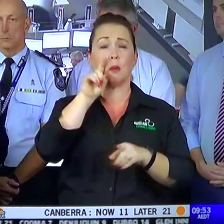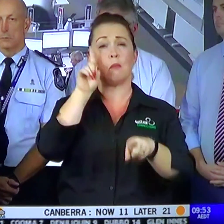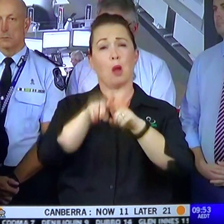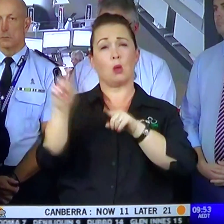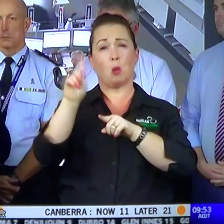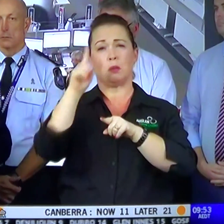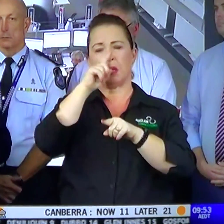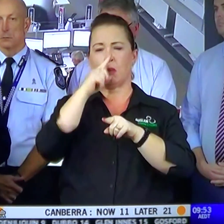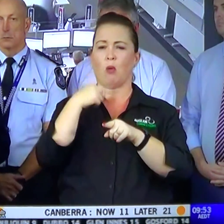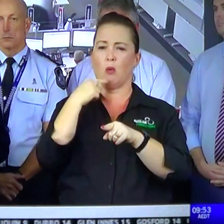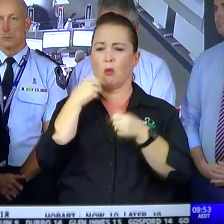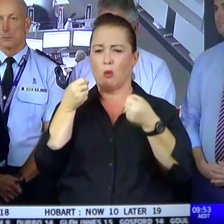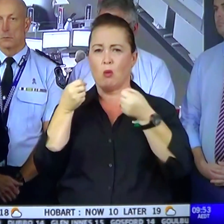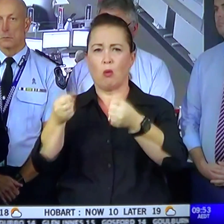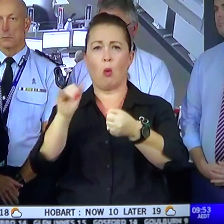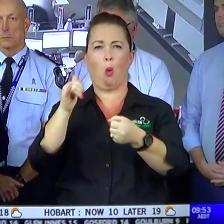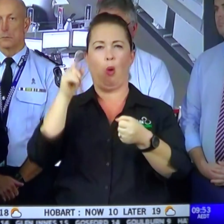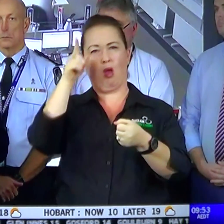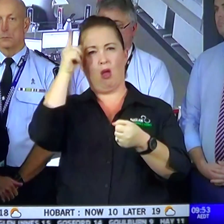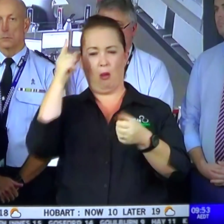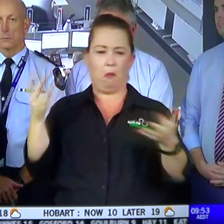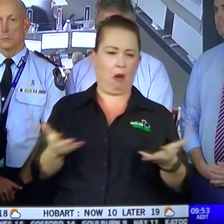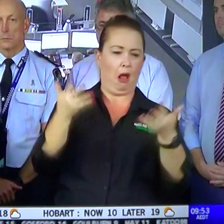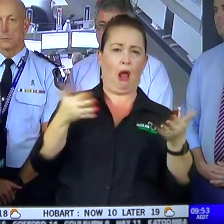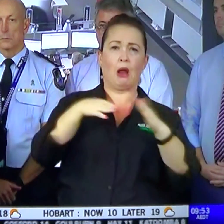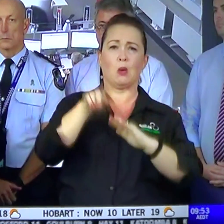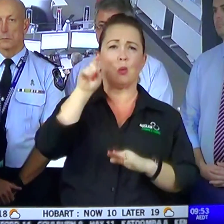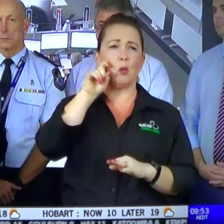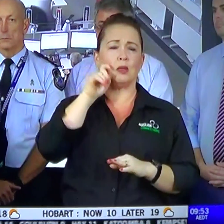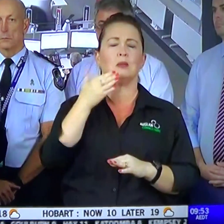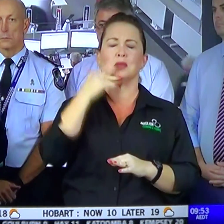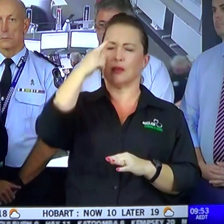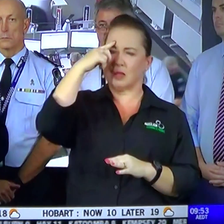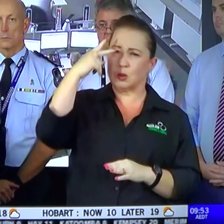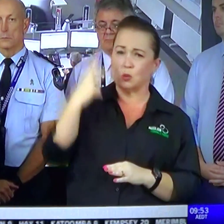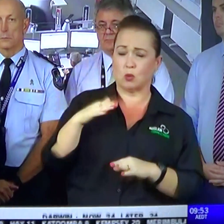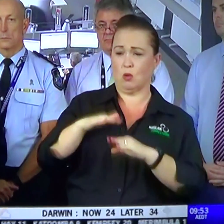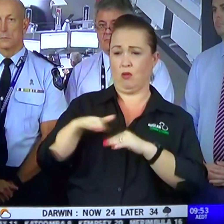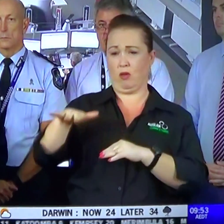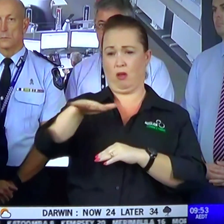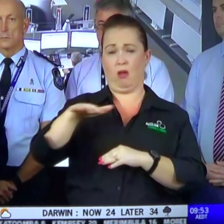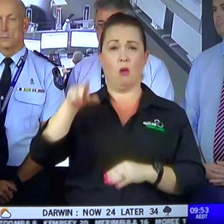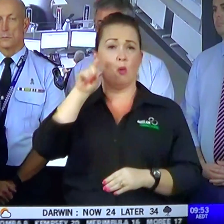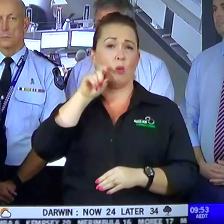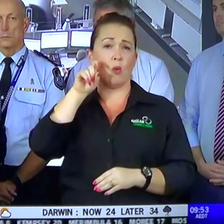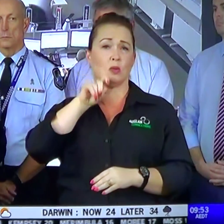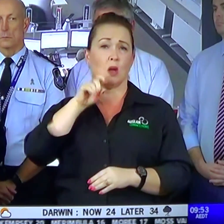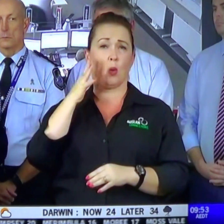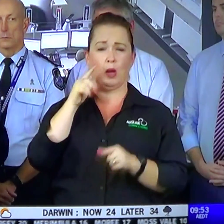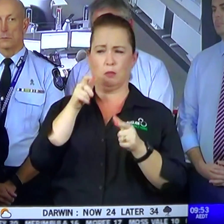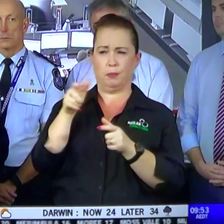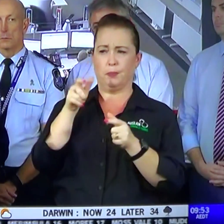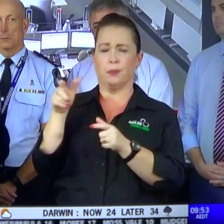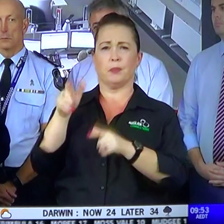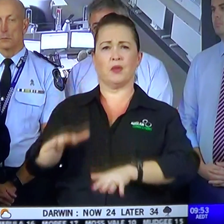people playing in the water, et cetera. So please always be mindful around water, and as the flood continues in those